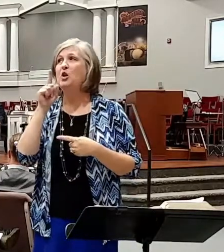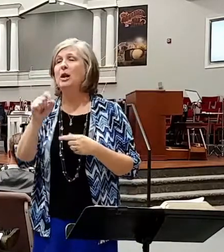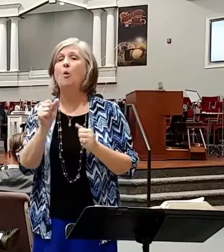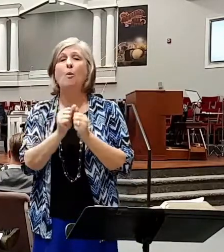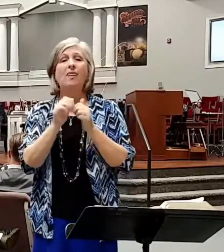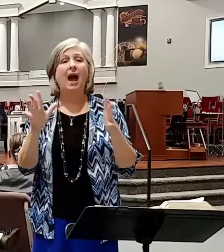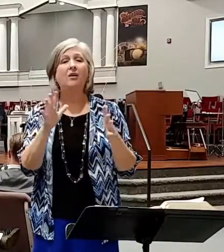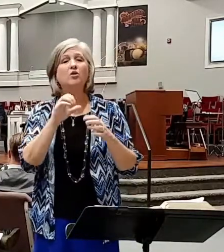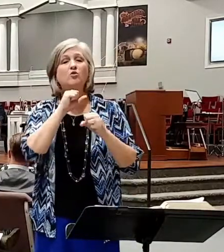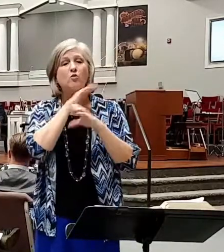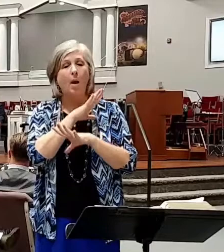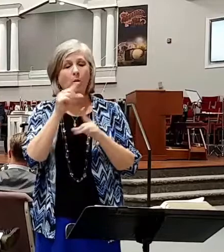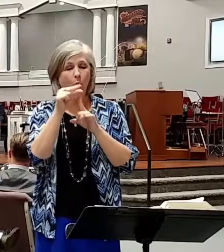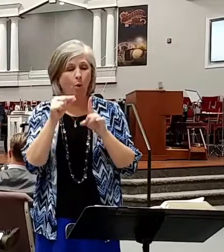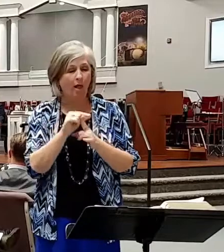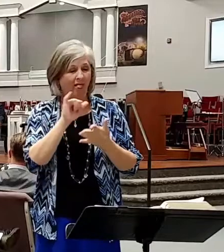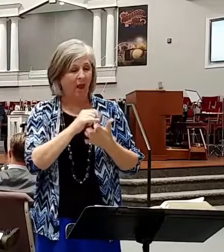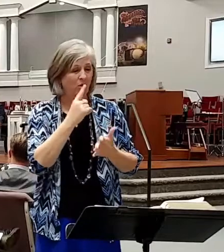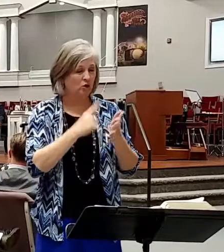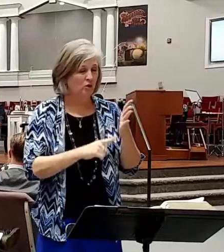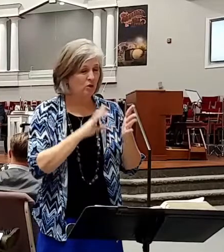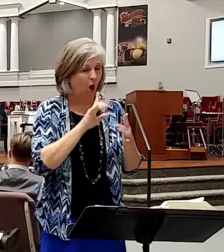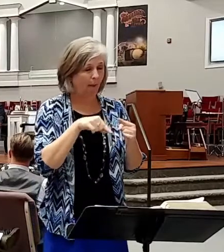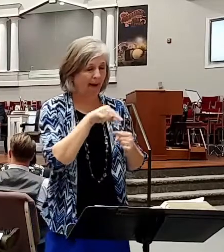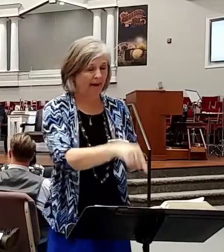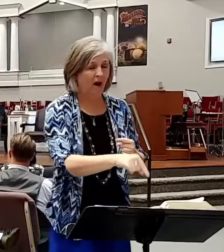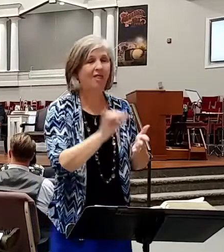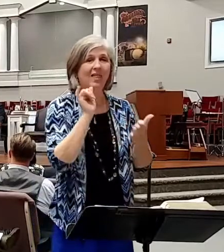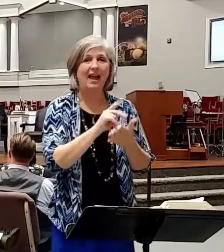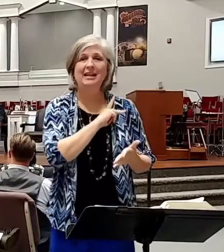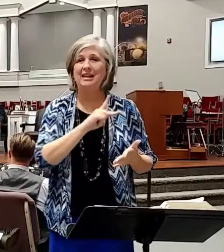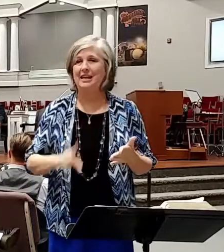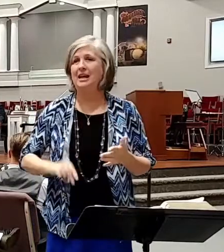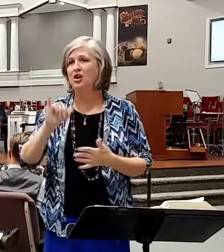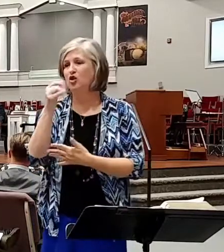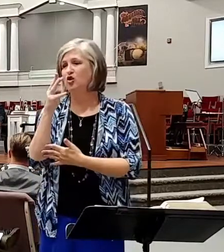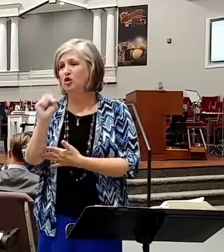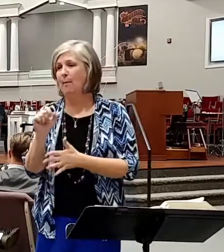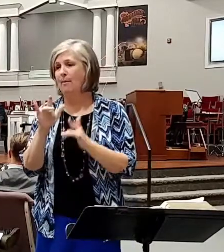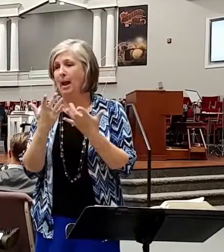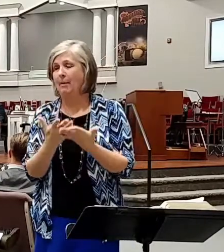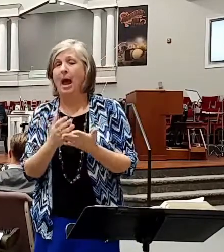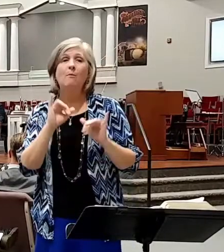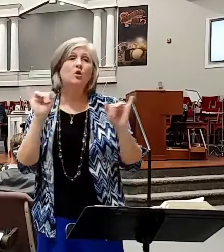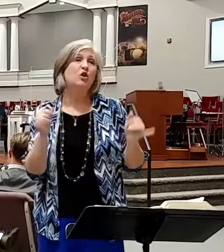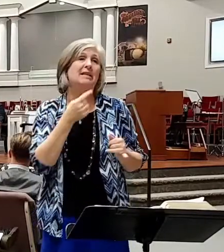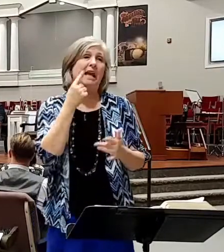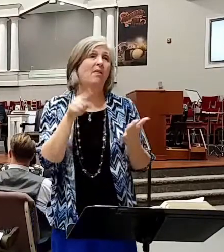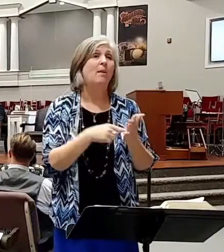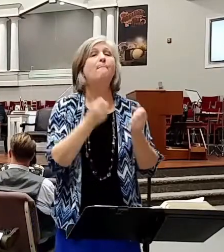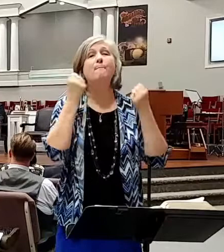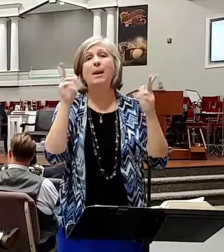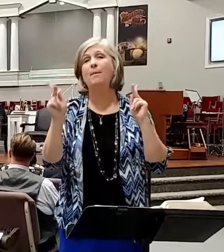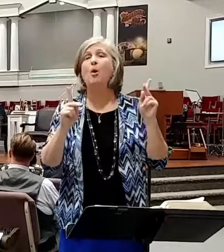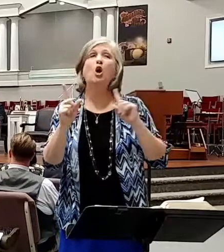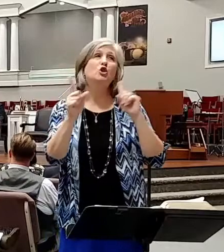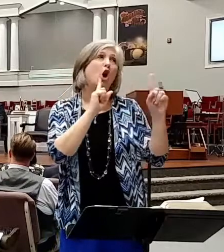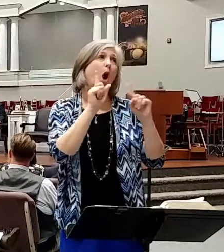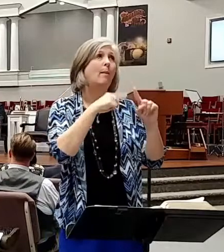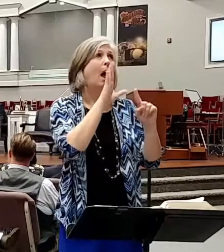because that's what's talked about here. I think that's the King James Bible. I'm just saying this much. There's a lot of folks talk about the being born again, having some